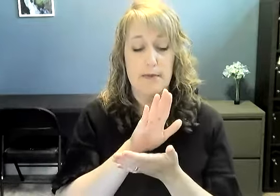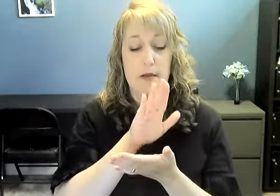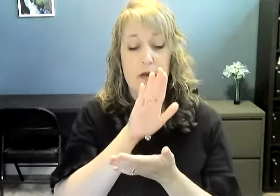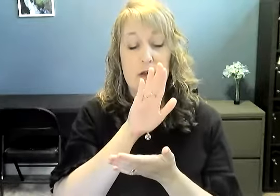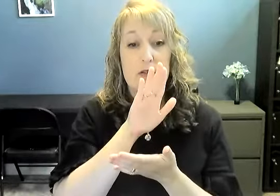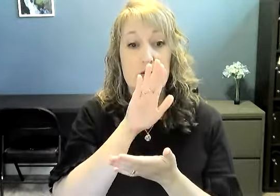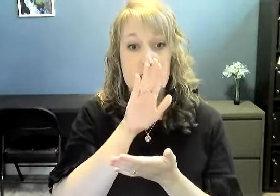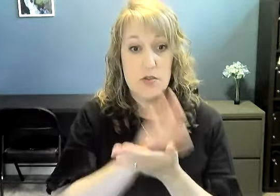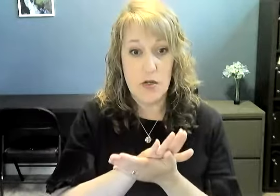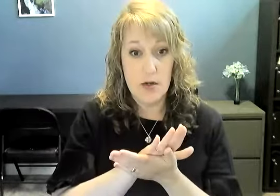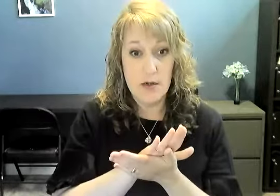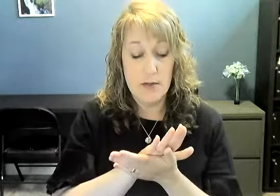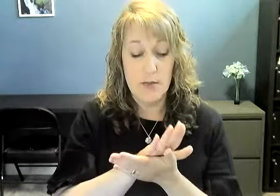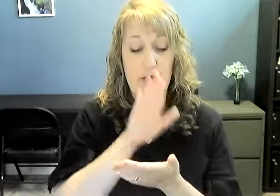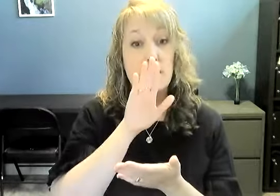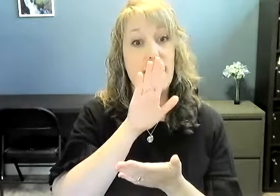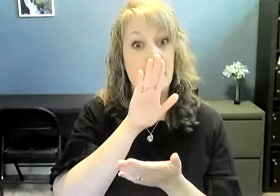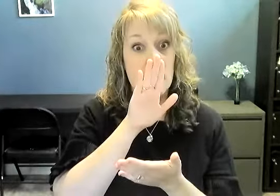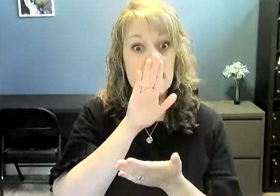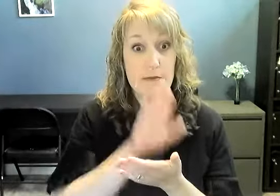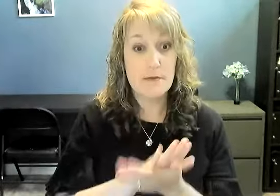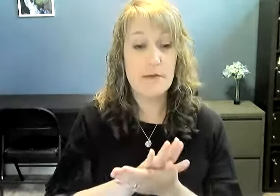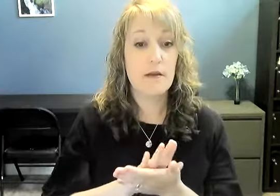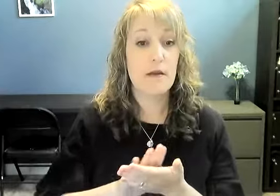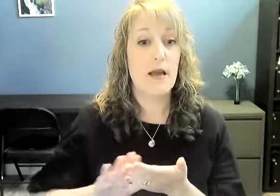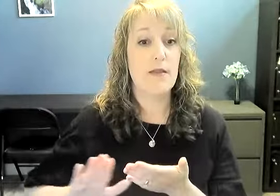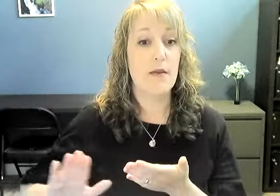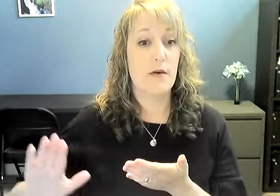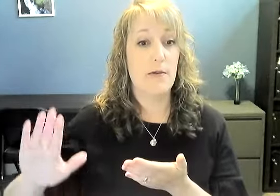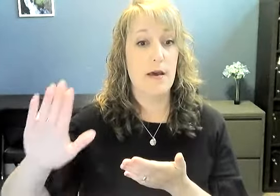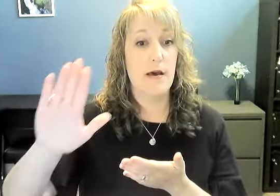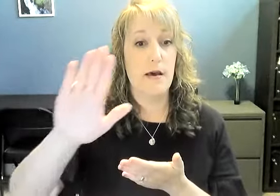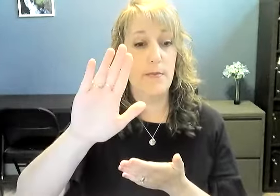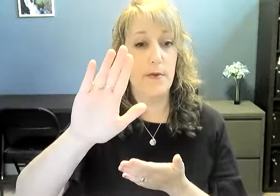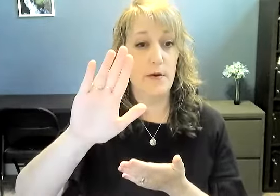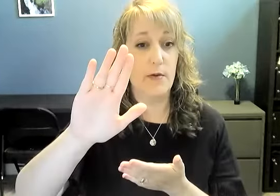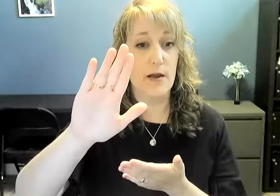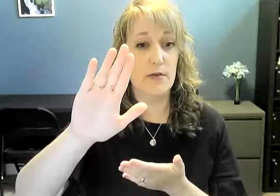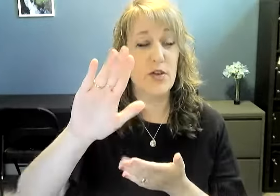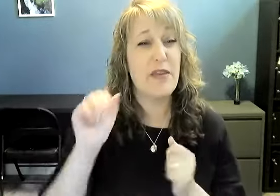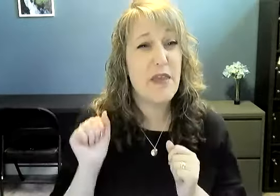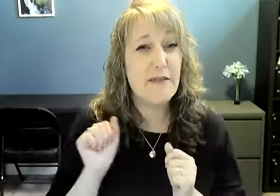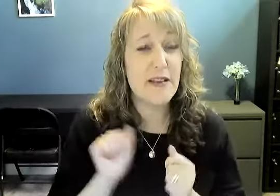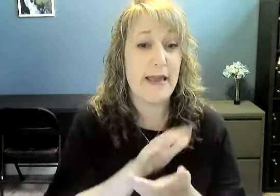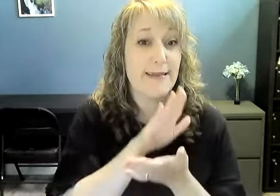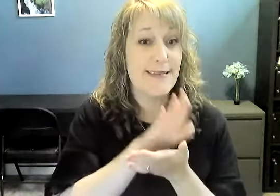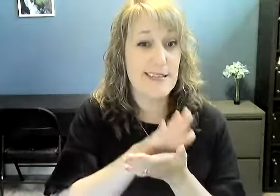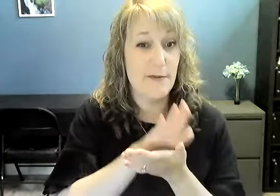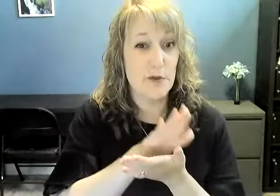So you start with clapping once. And then you come up and around. You can think of it like this is a sign for